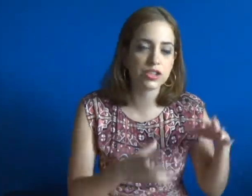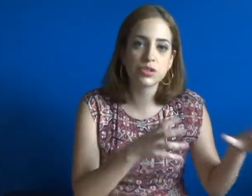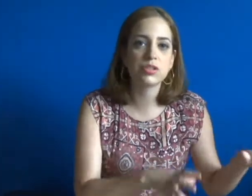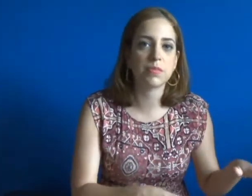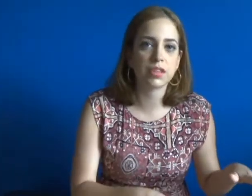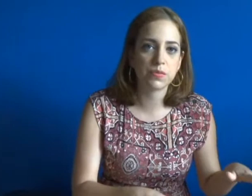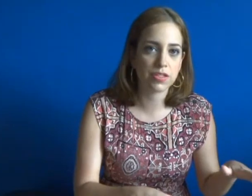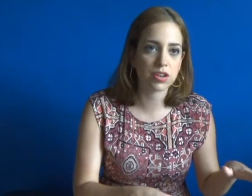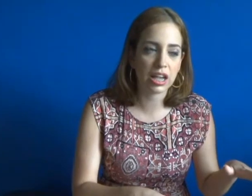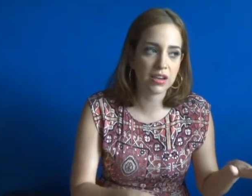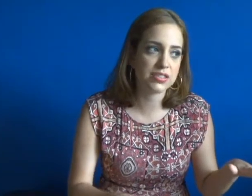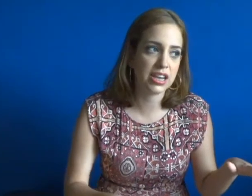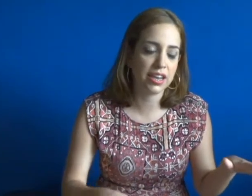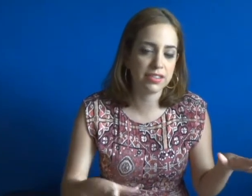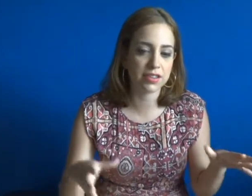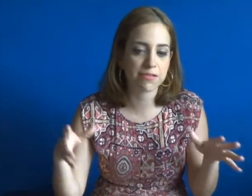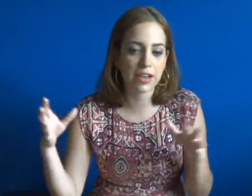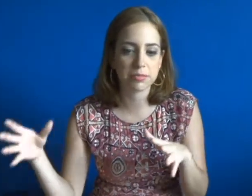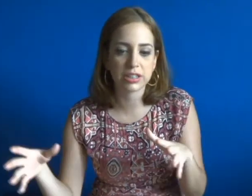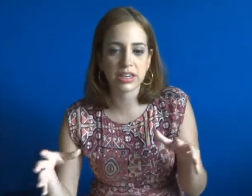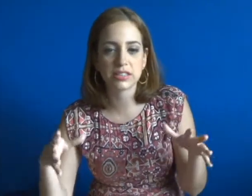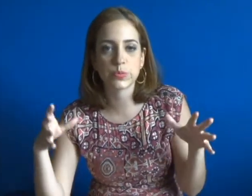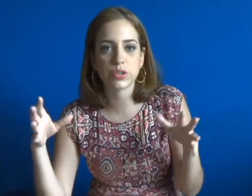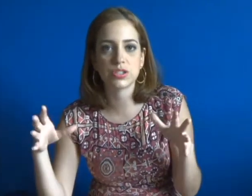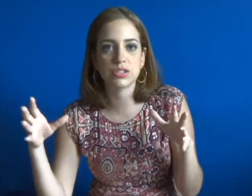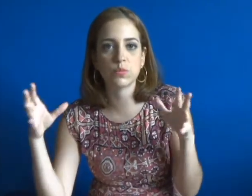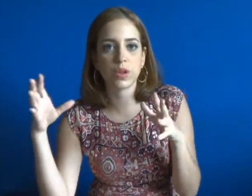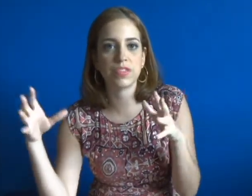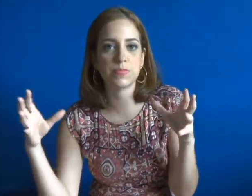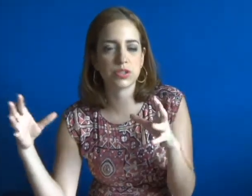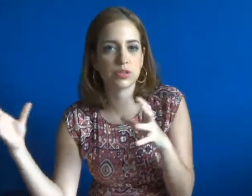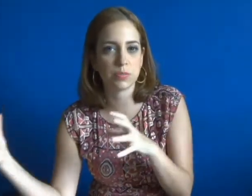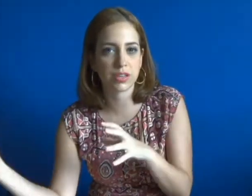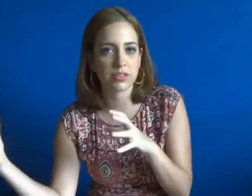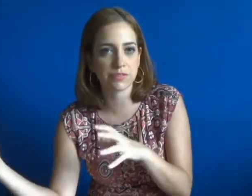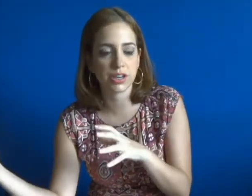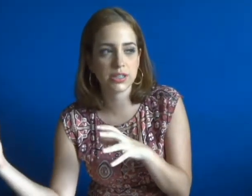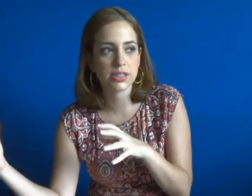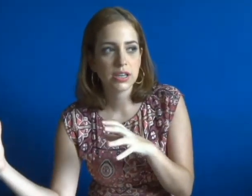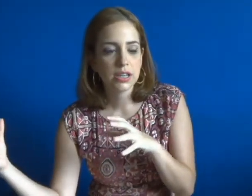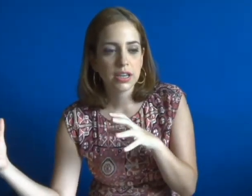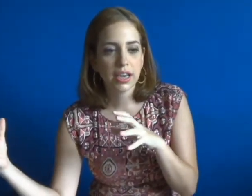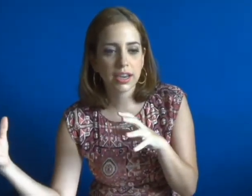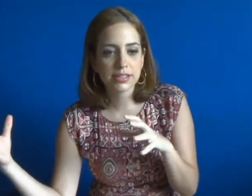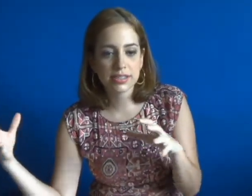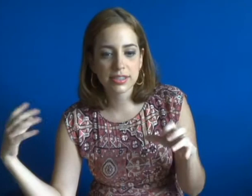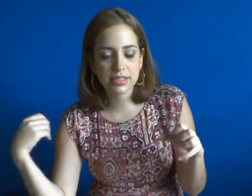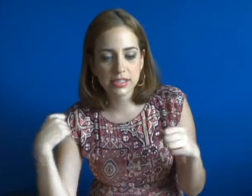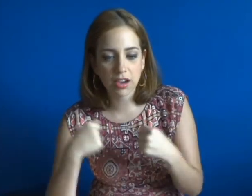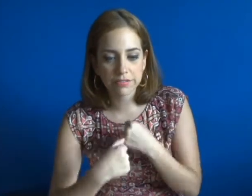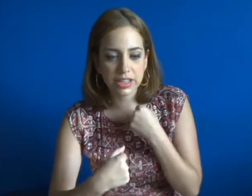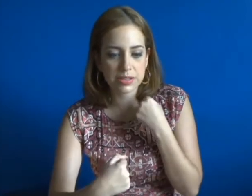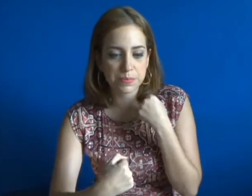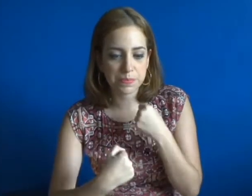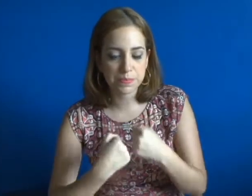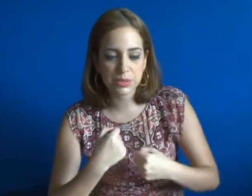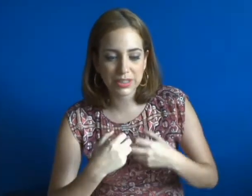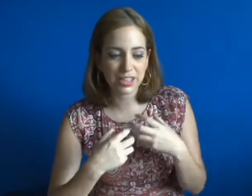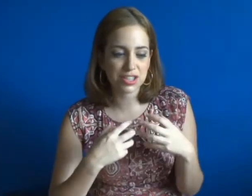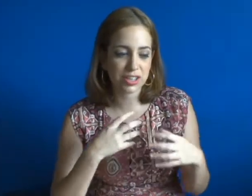or do something with their lives and their families want them to do something different. And this conflict between like